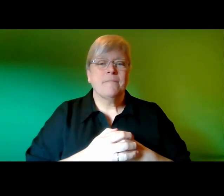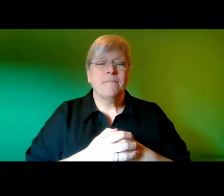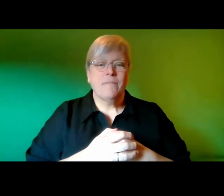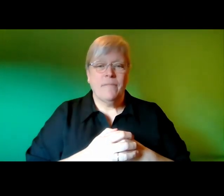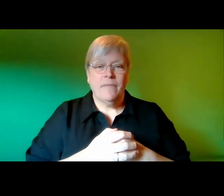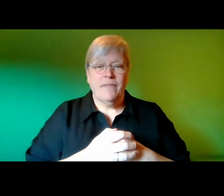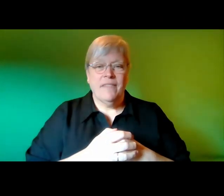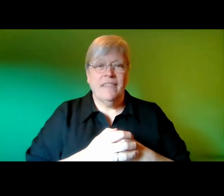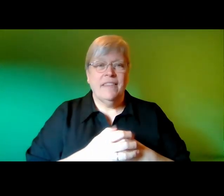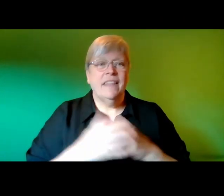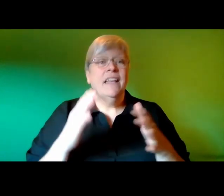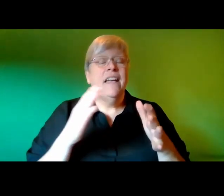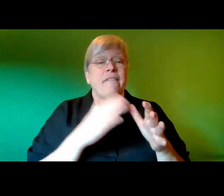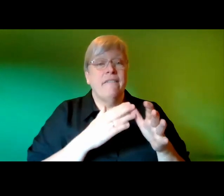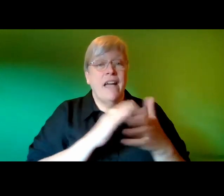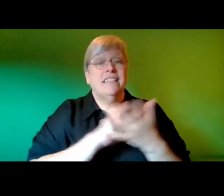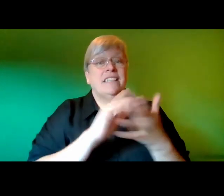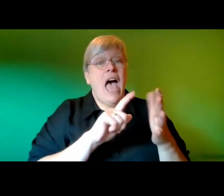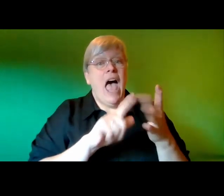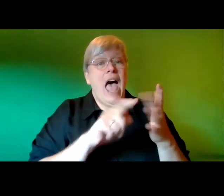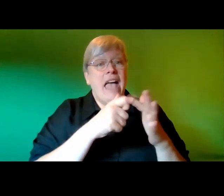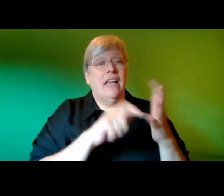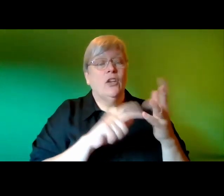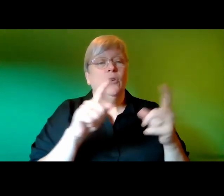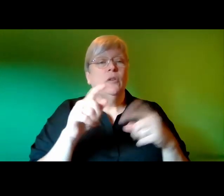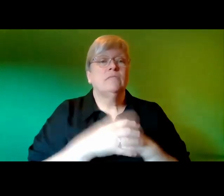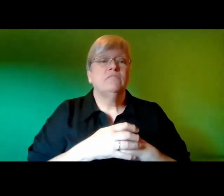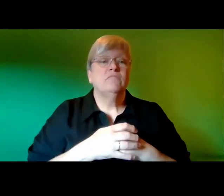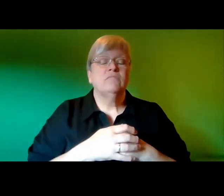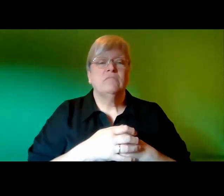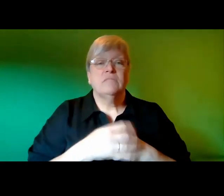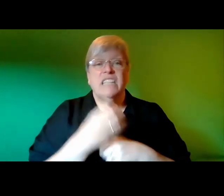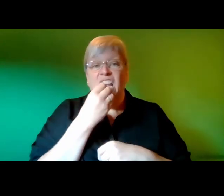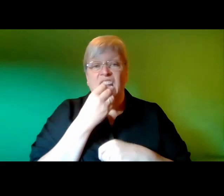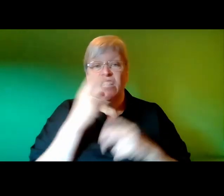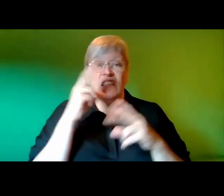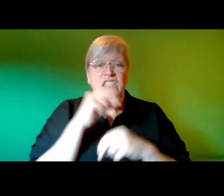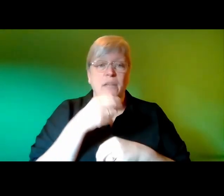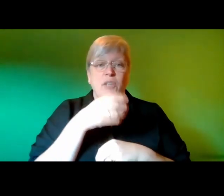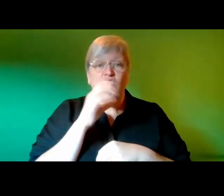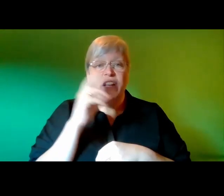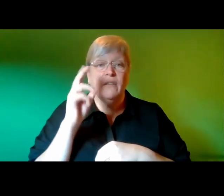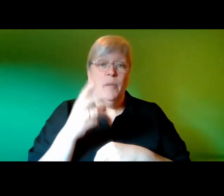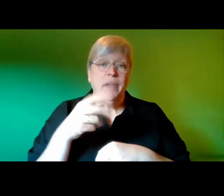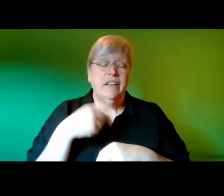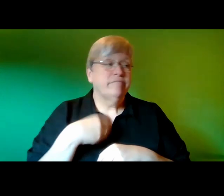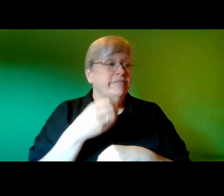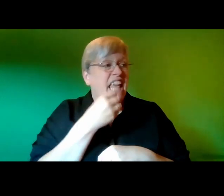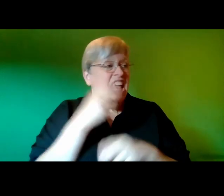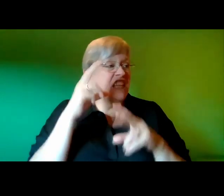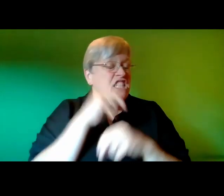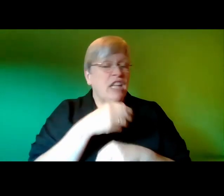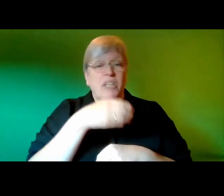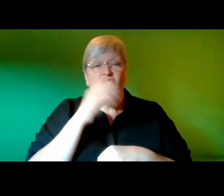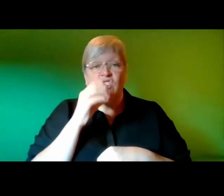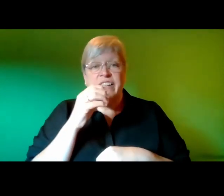so my first two haikus every day the same eat sleep drink repeat eat sleep drink